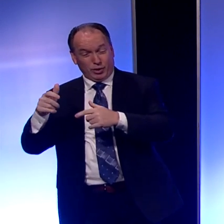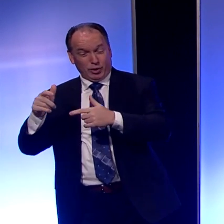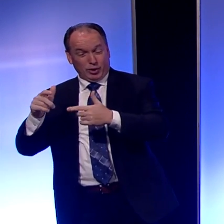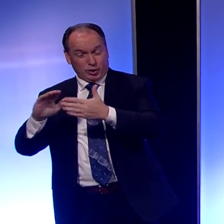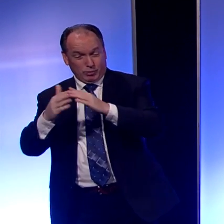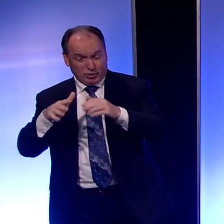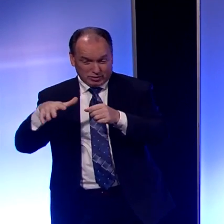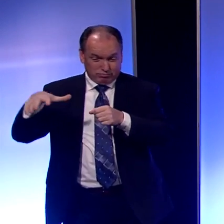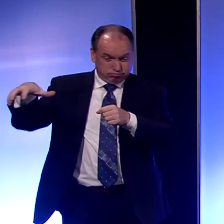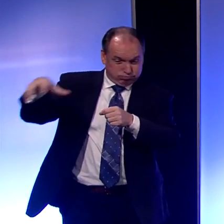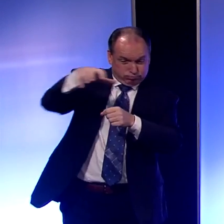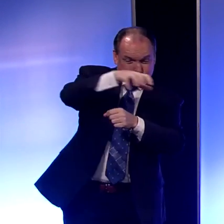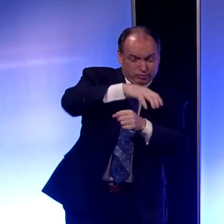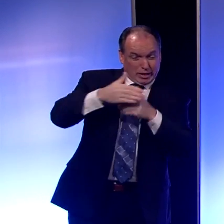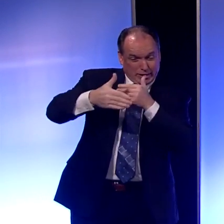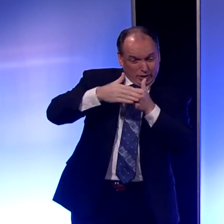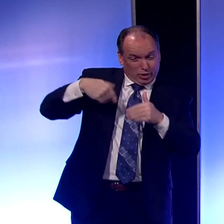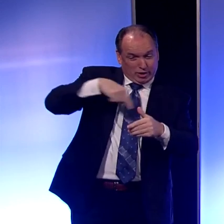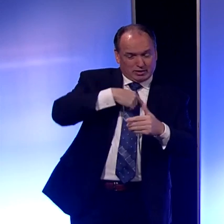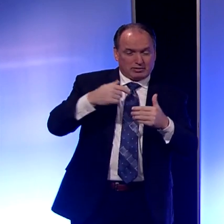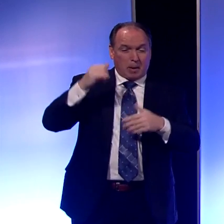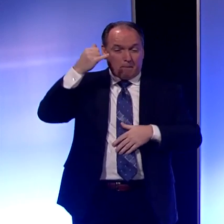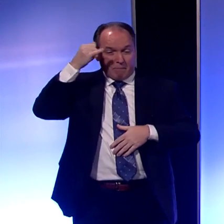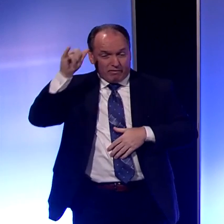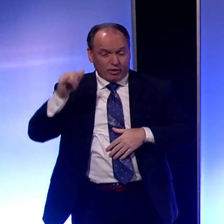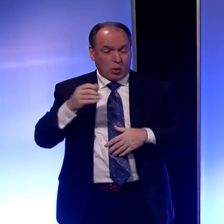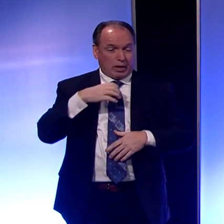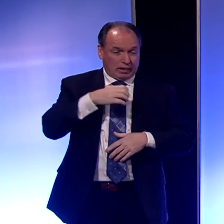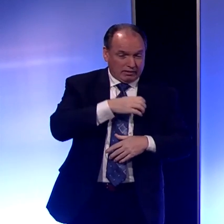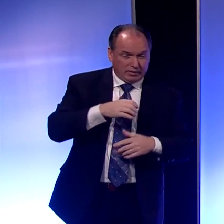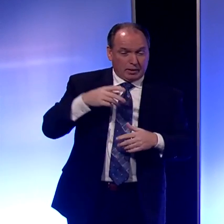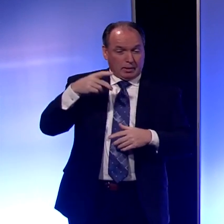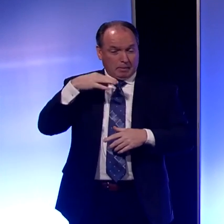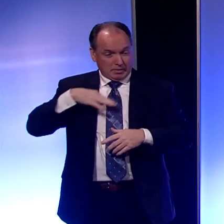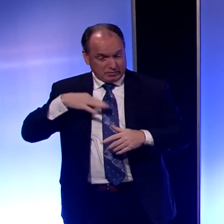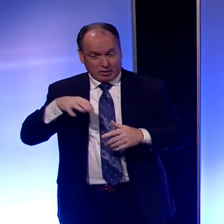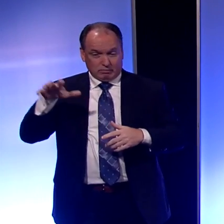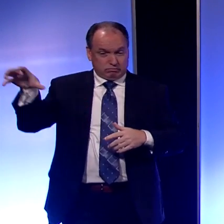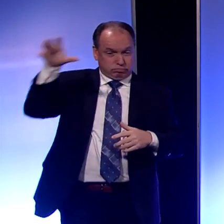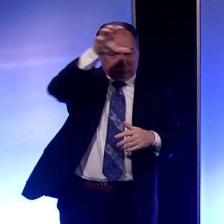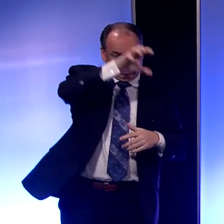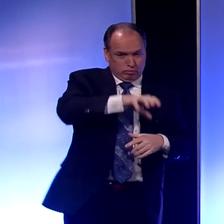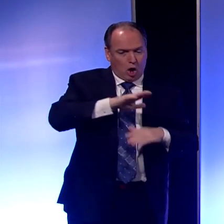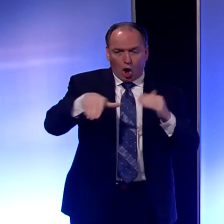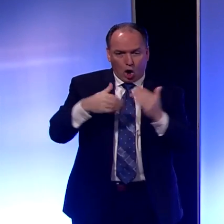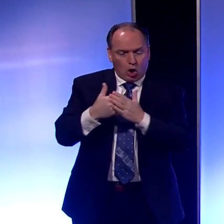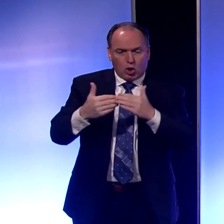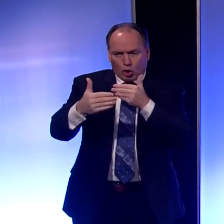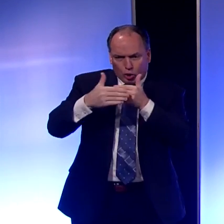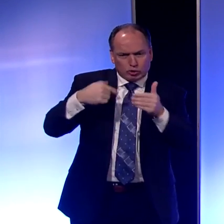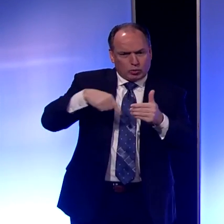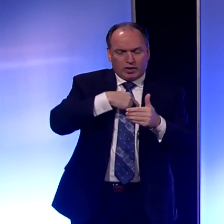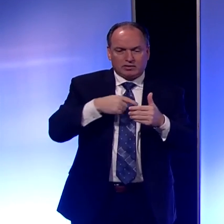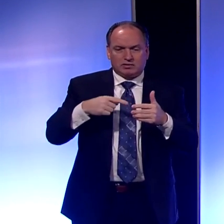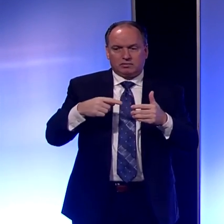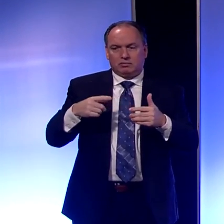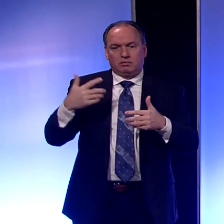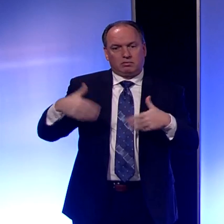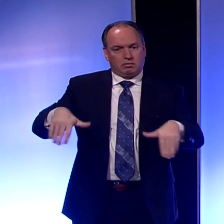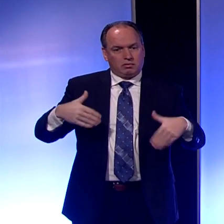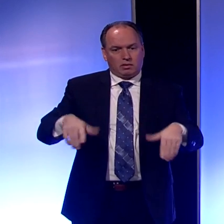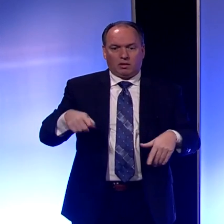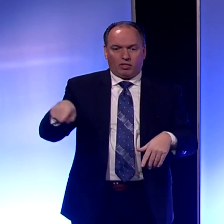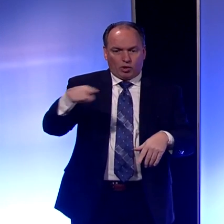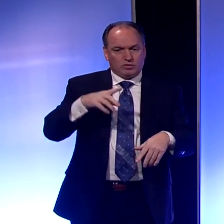surround us that we all have close contact with. Buffalo, Cleveland, Pittsburgh, those counties. And those officials there